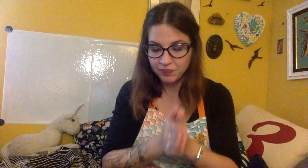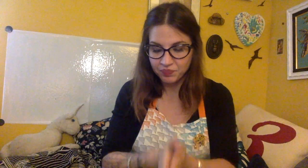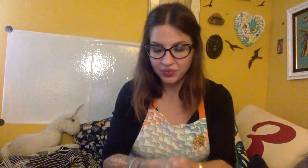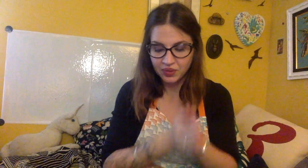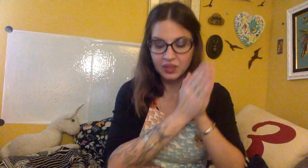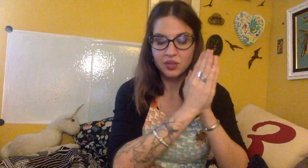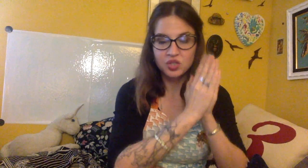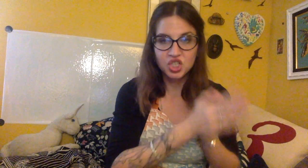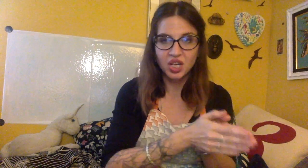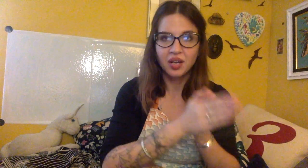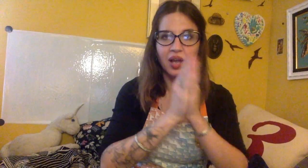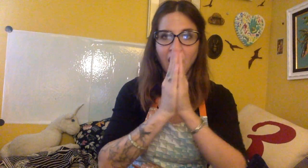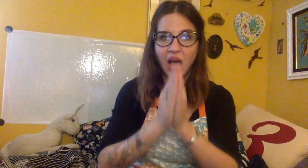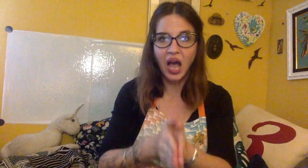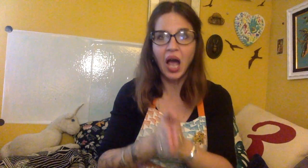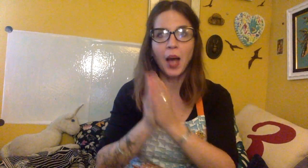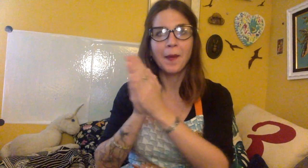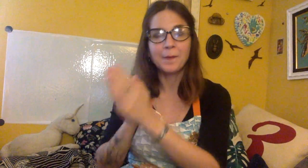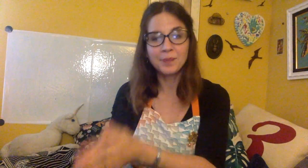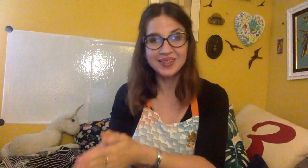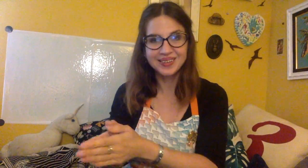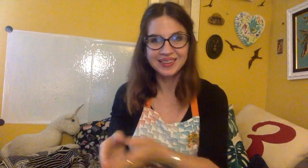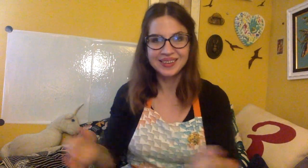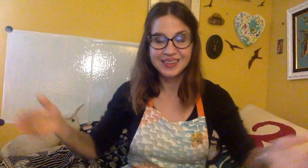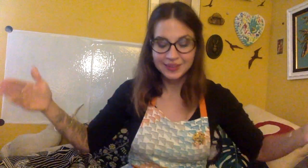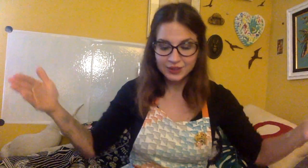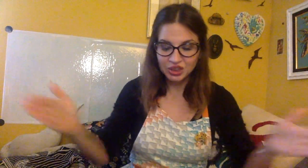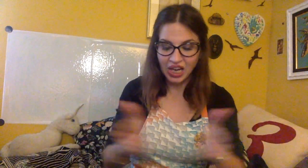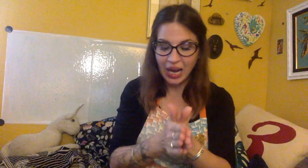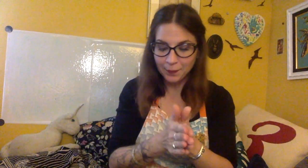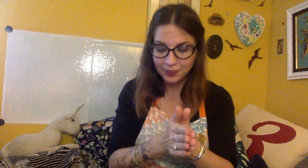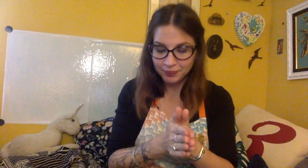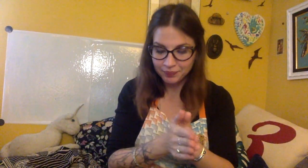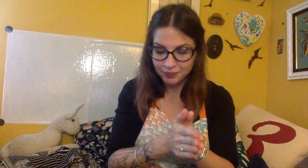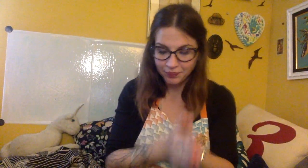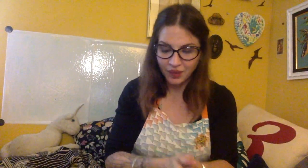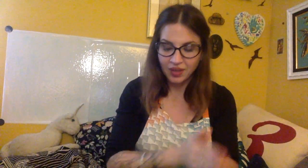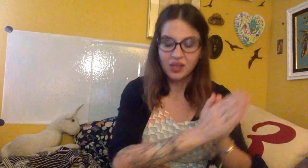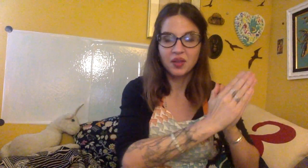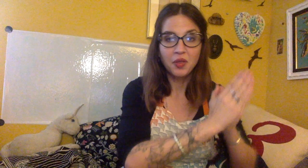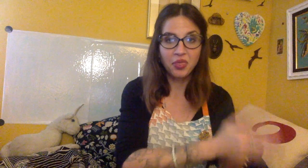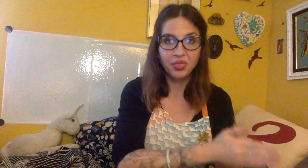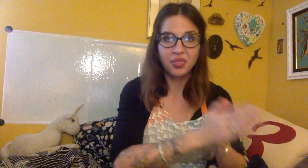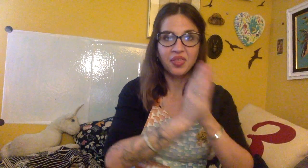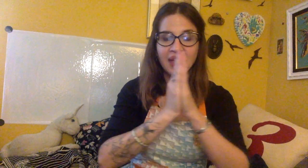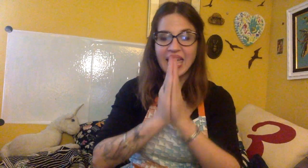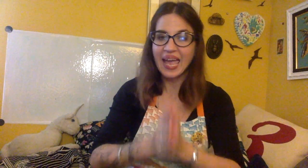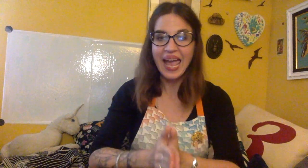chop, at